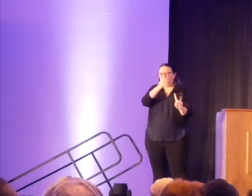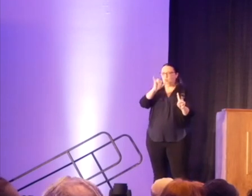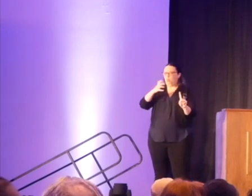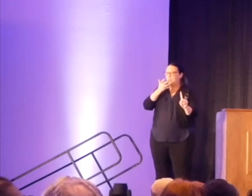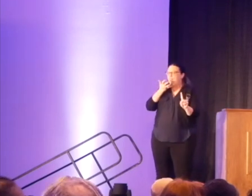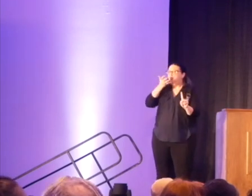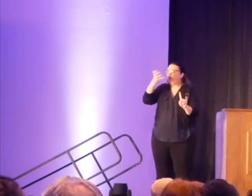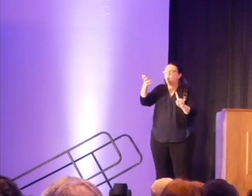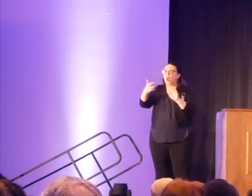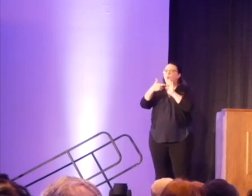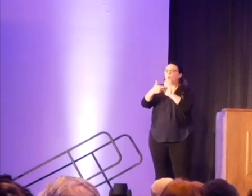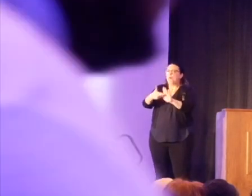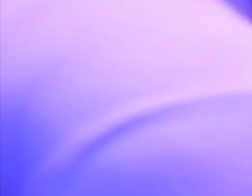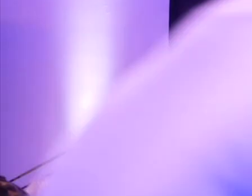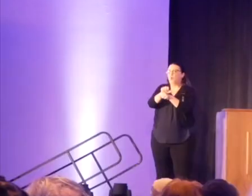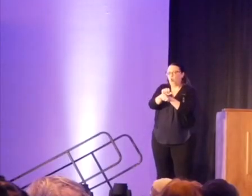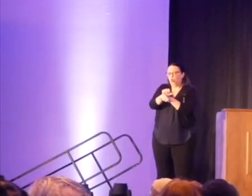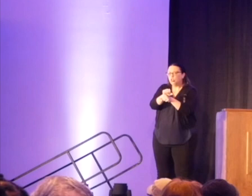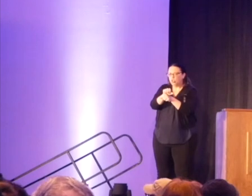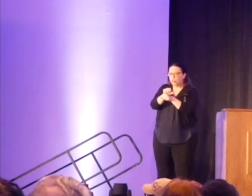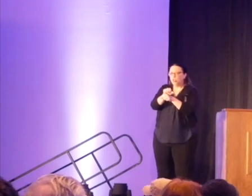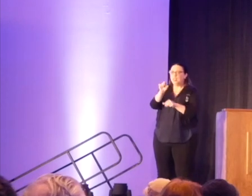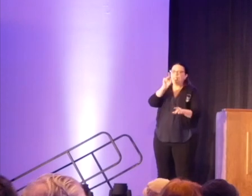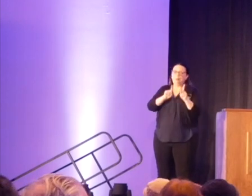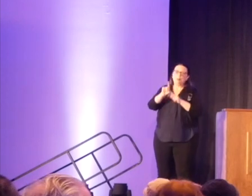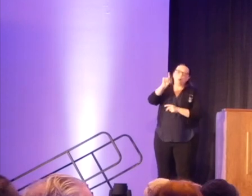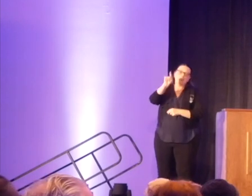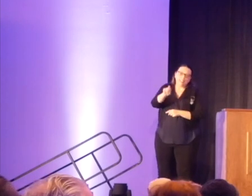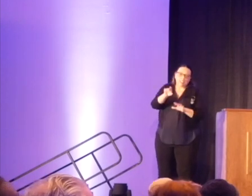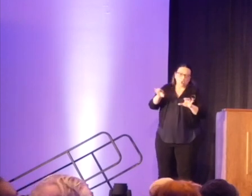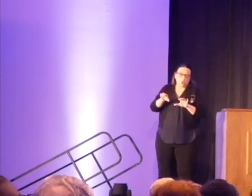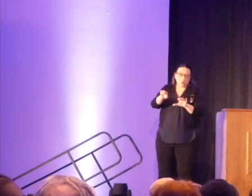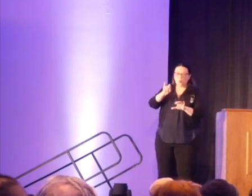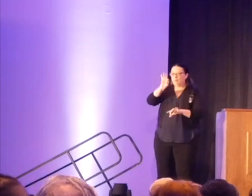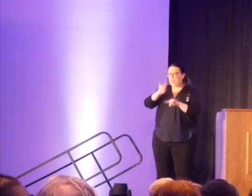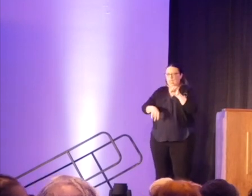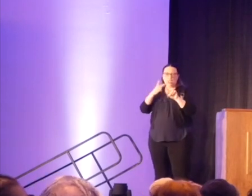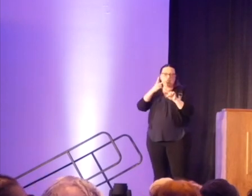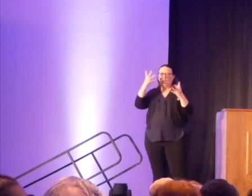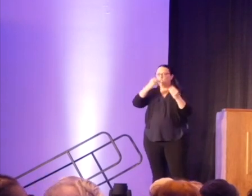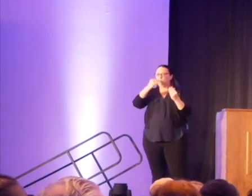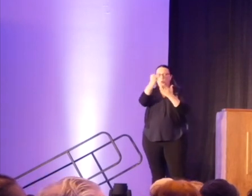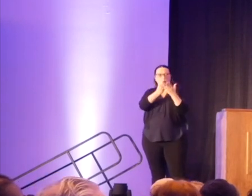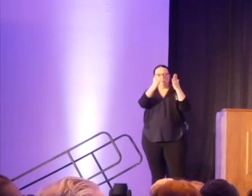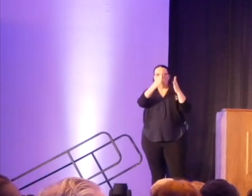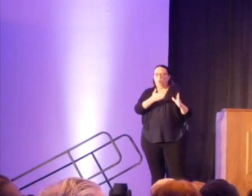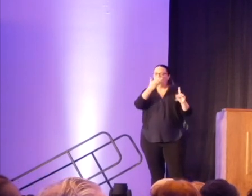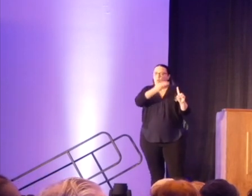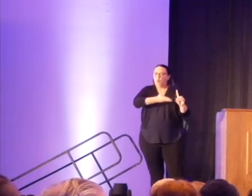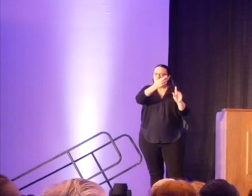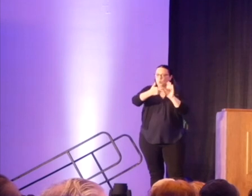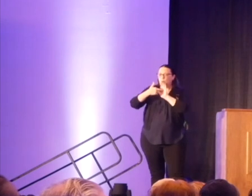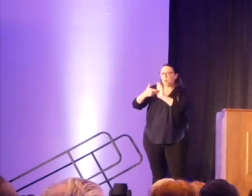represented work that people need to do if they can't see this beautiful artist represent